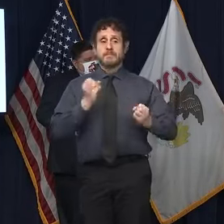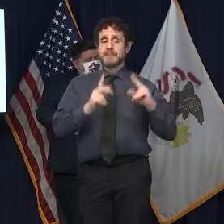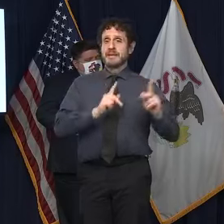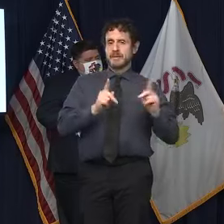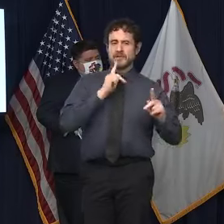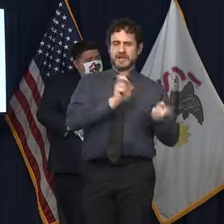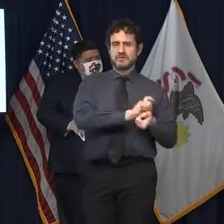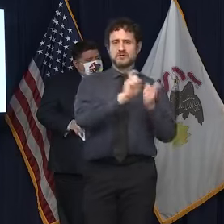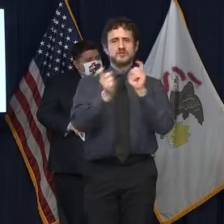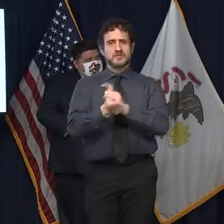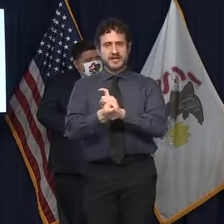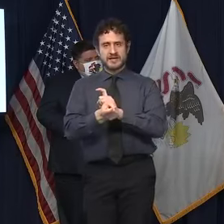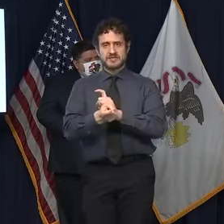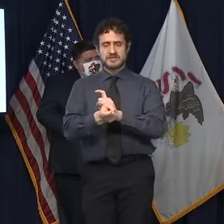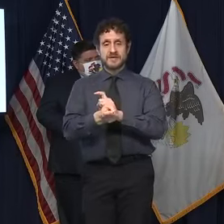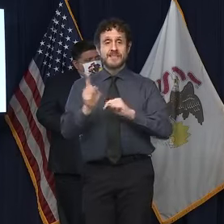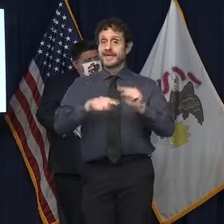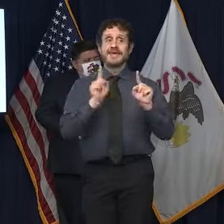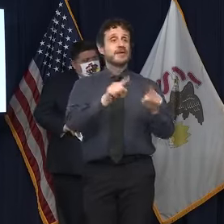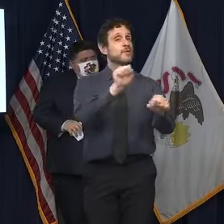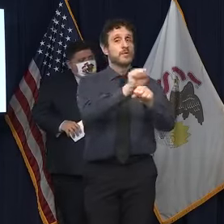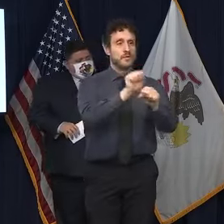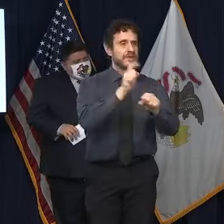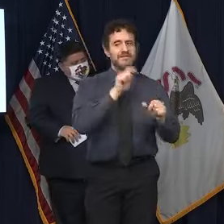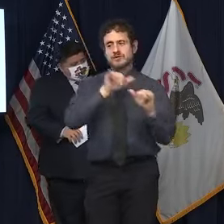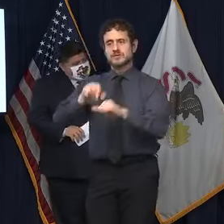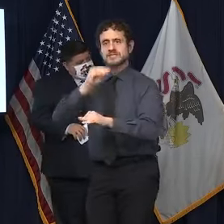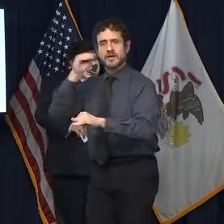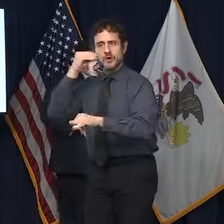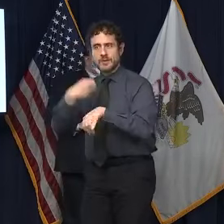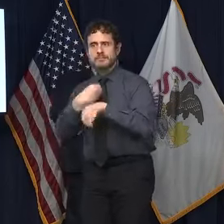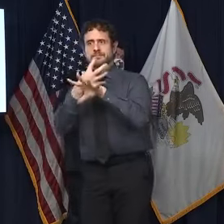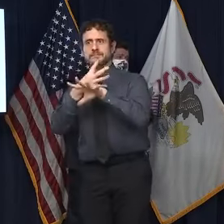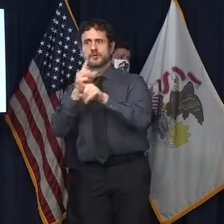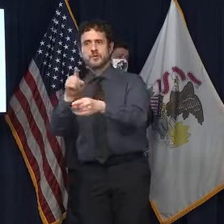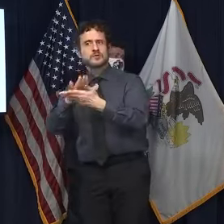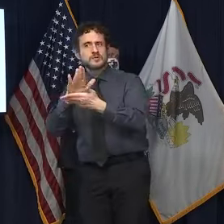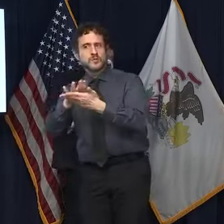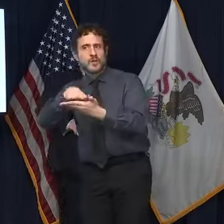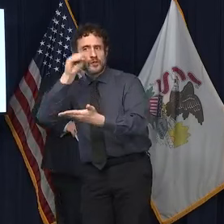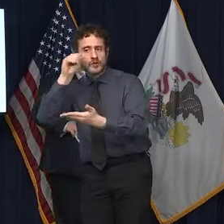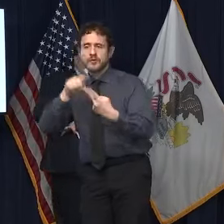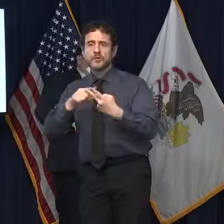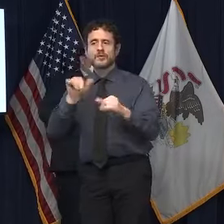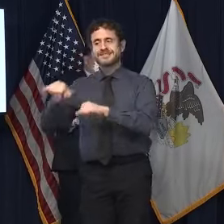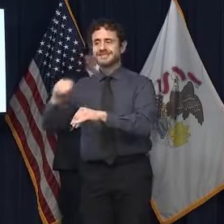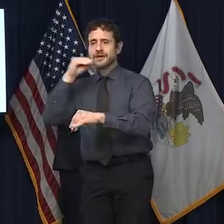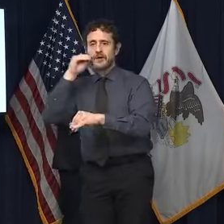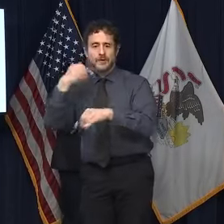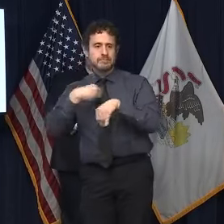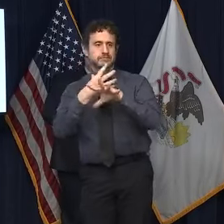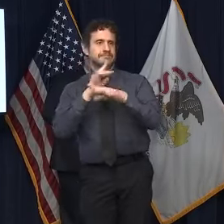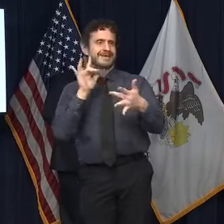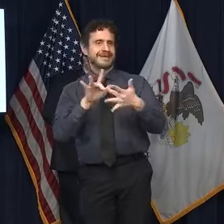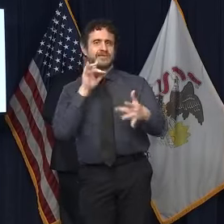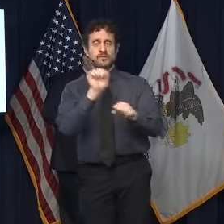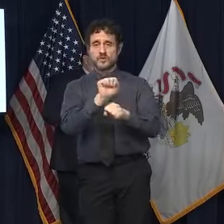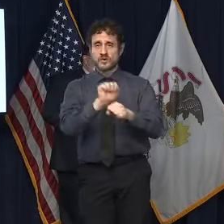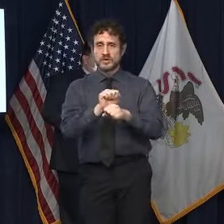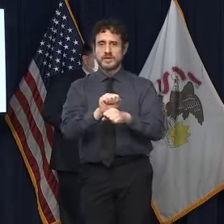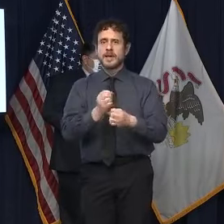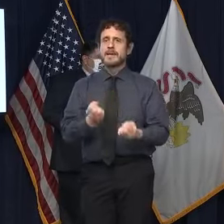to digital work or learning this year. And many households having one shared computer device